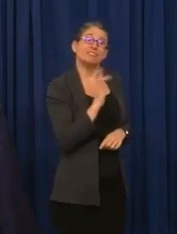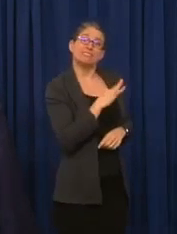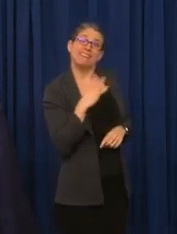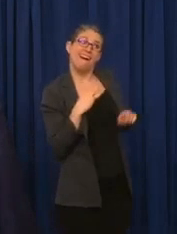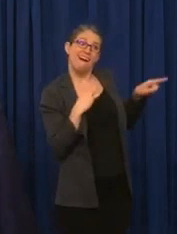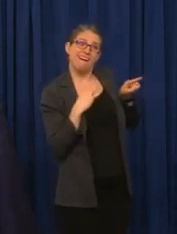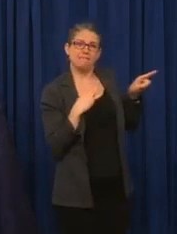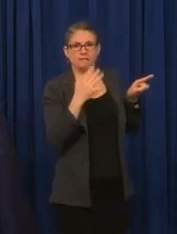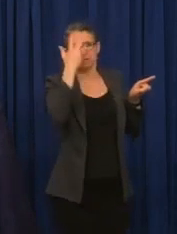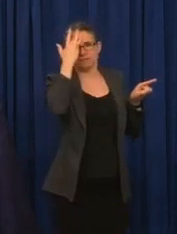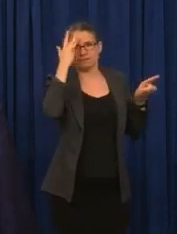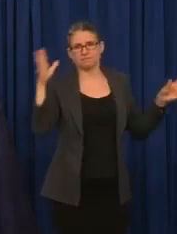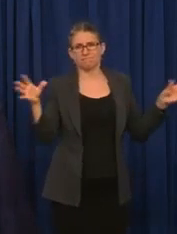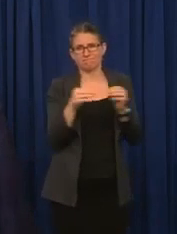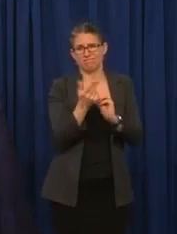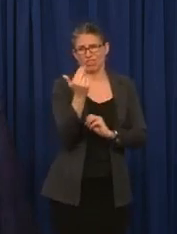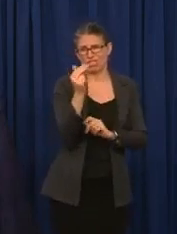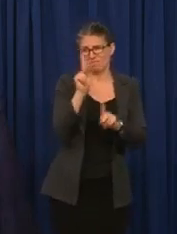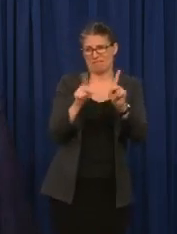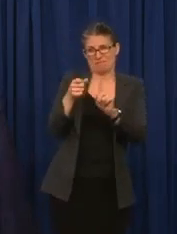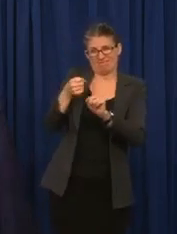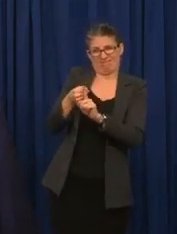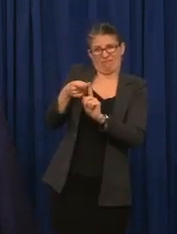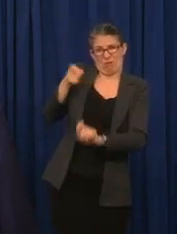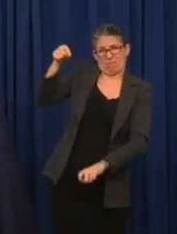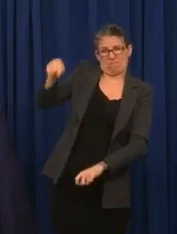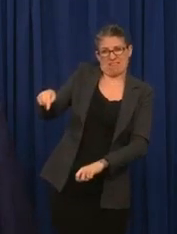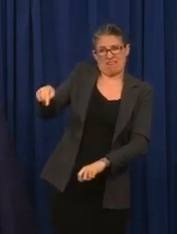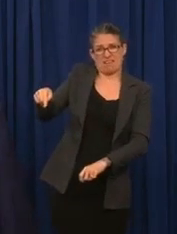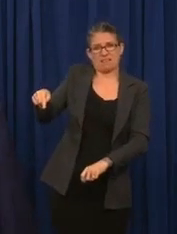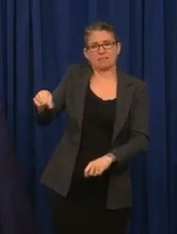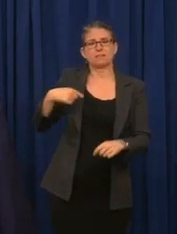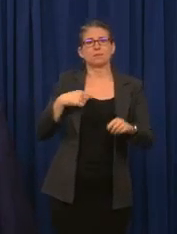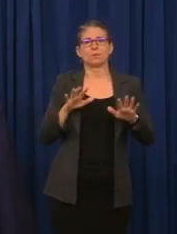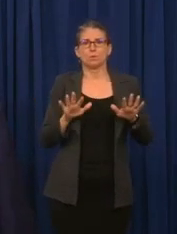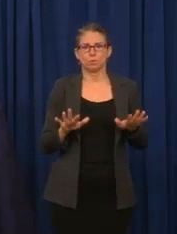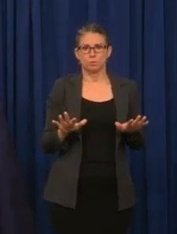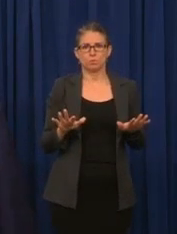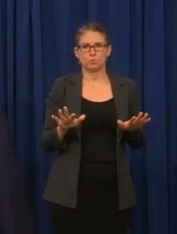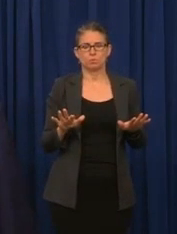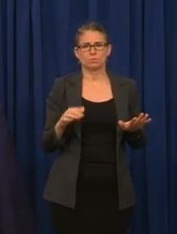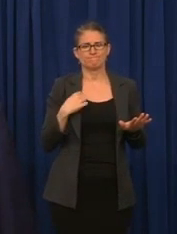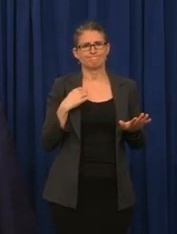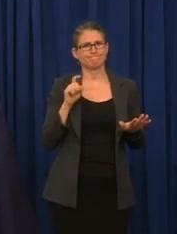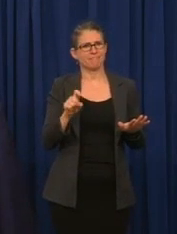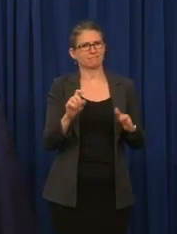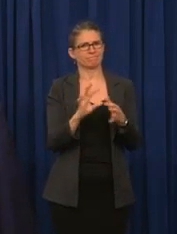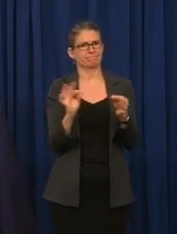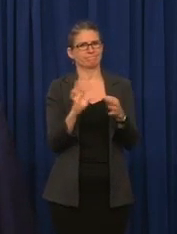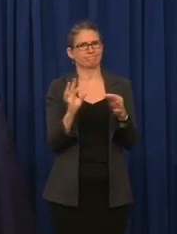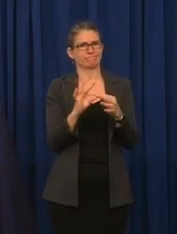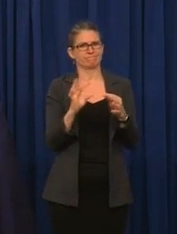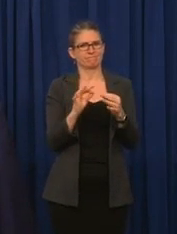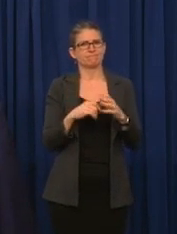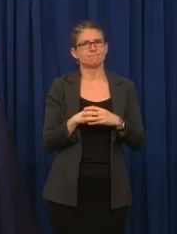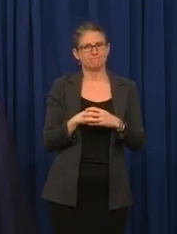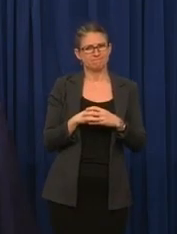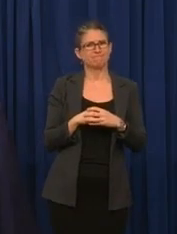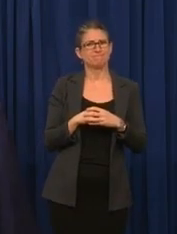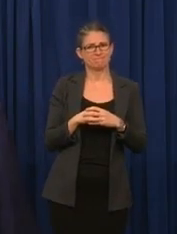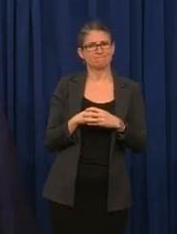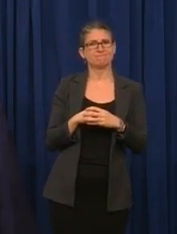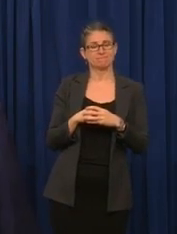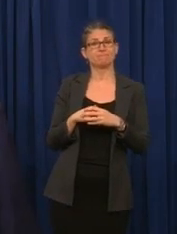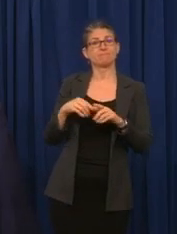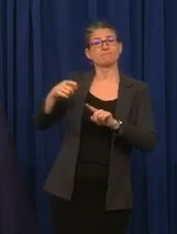I want to take a moment and pause on the residents who may be living at Tall Pines right now